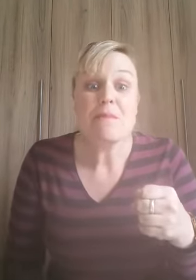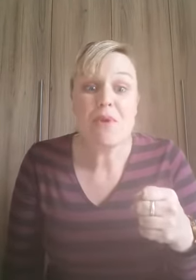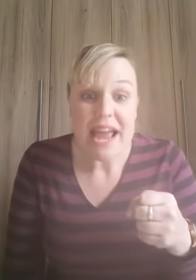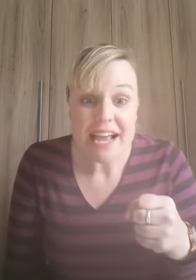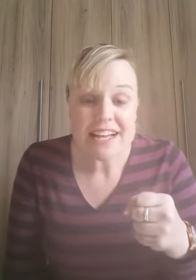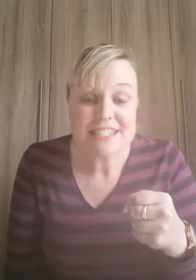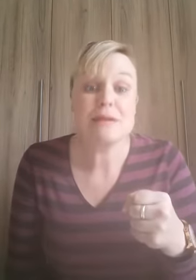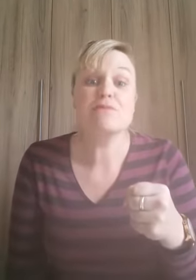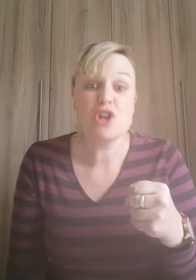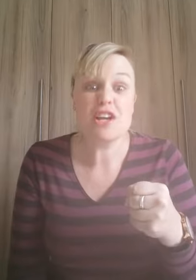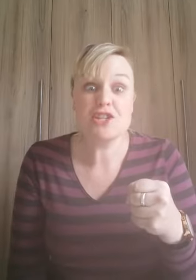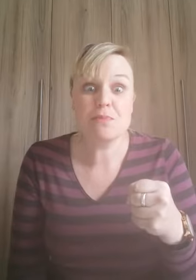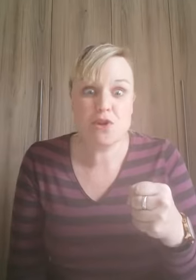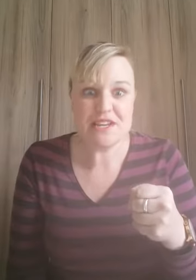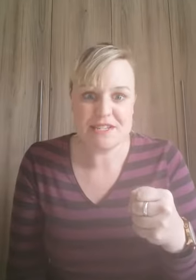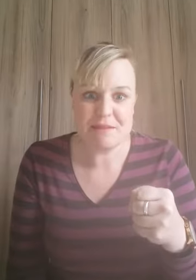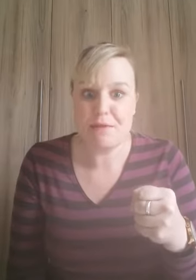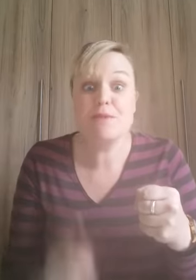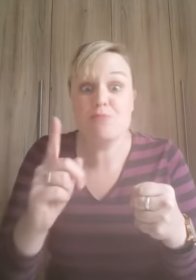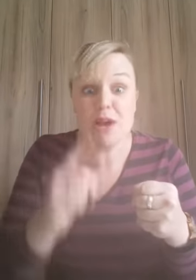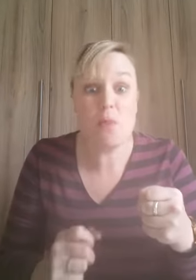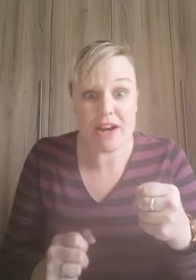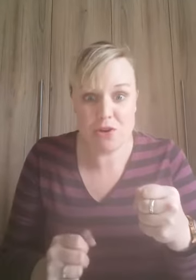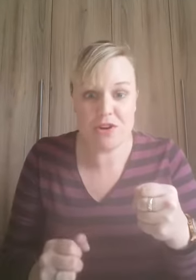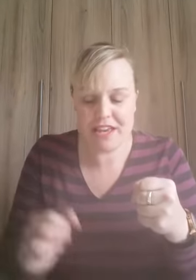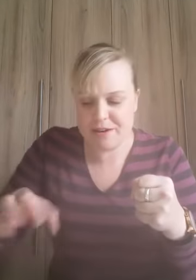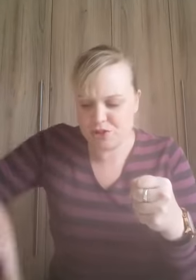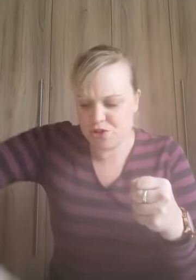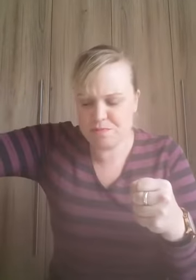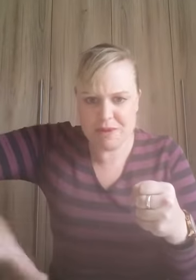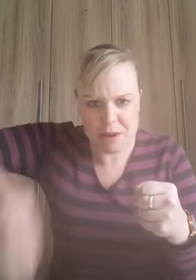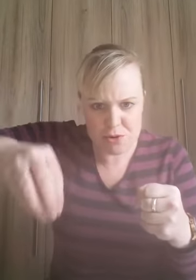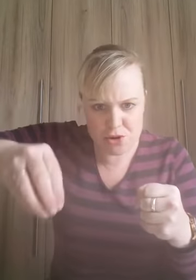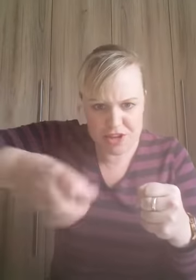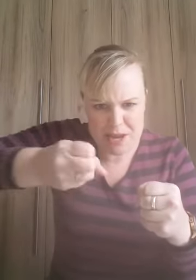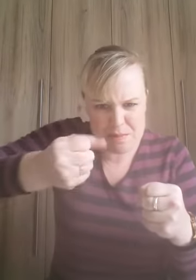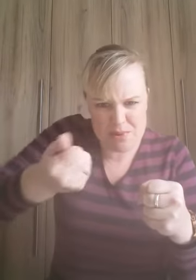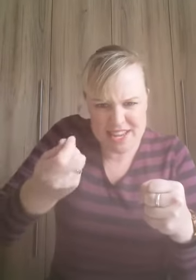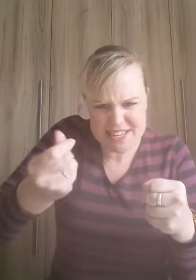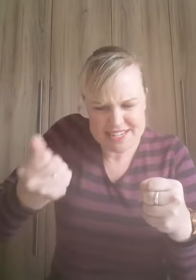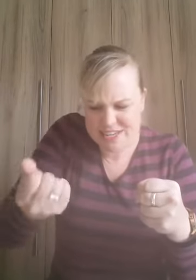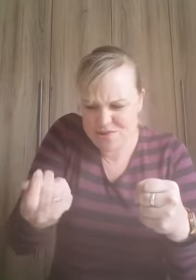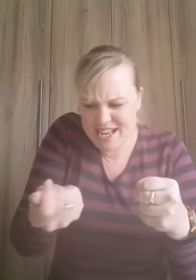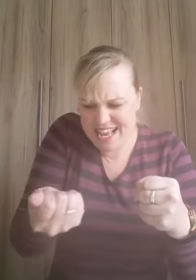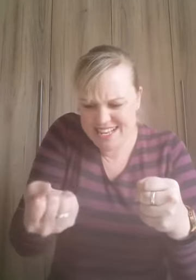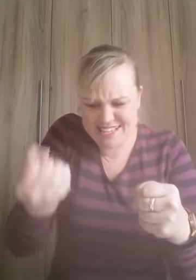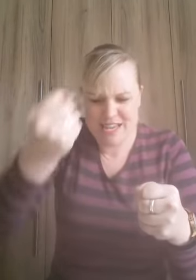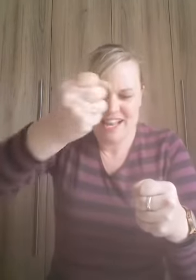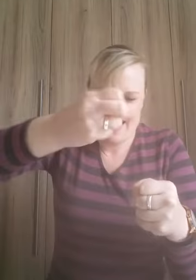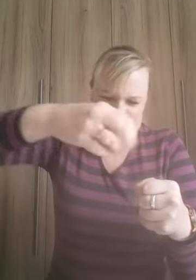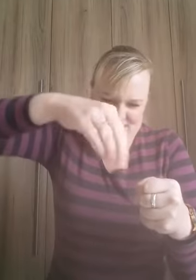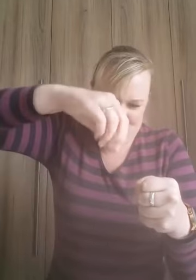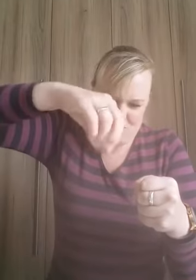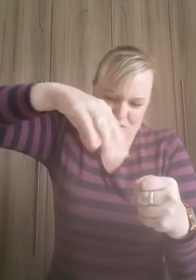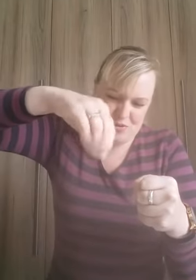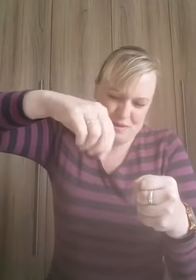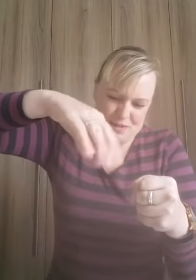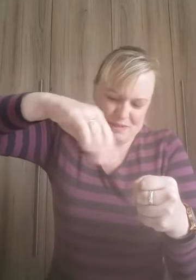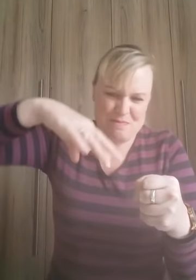break some chocolate chip cookies in maybe break one cookie so just pick up your cookie break it in your hands and throw the crumbs in